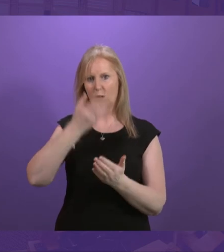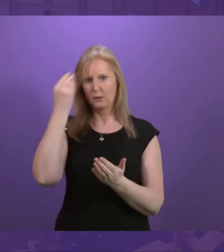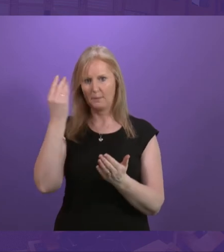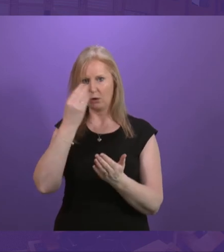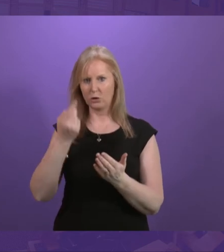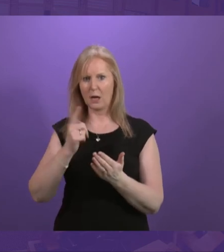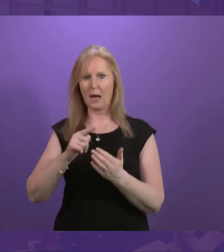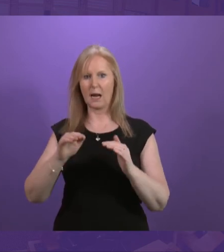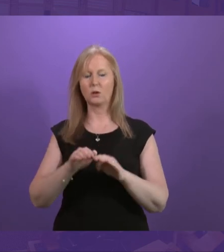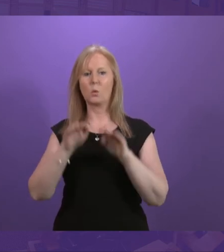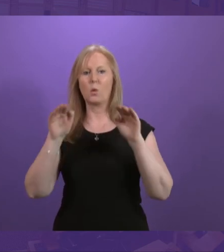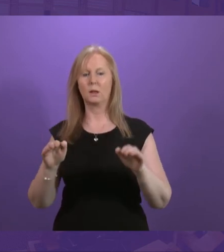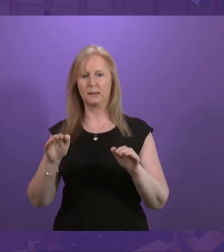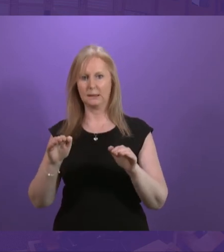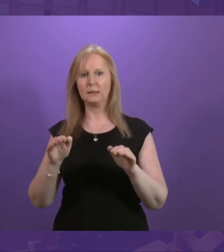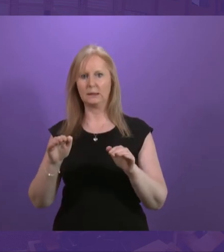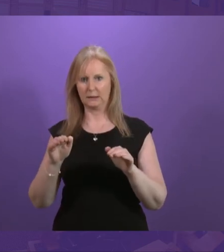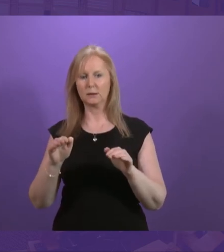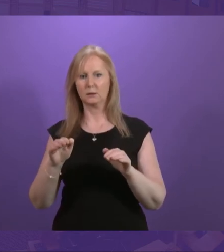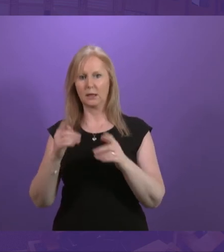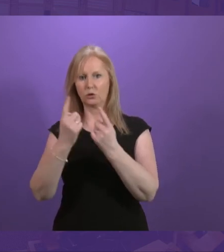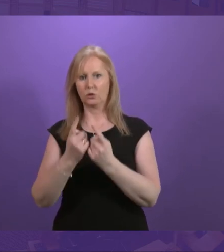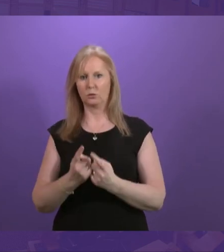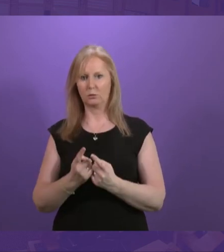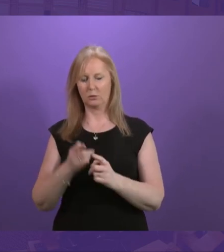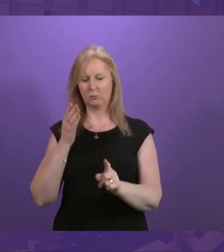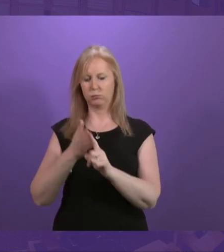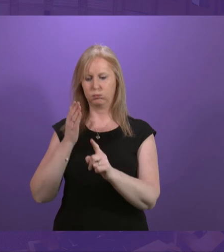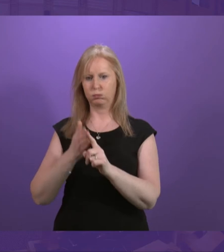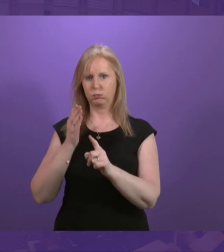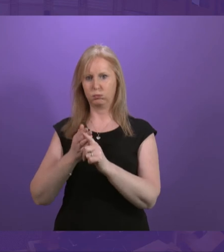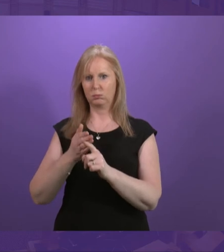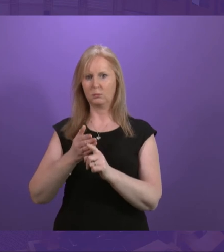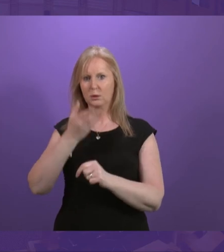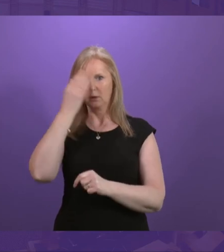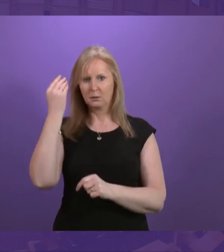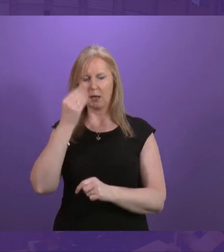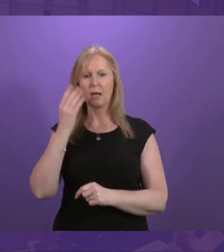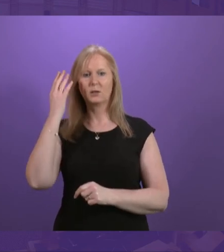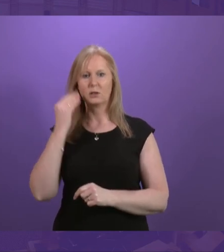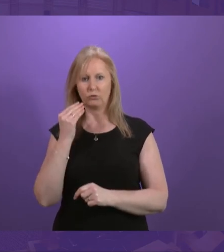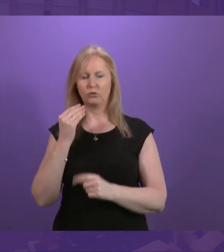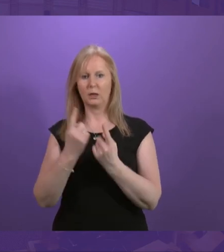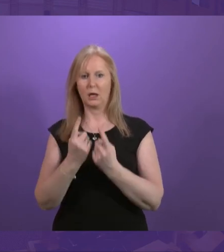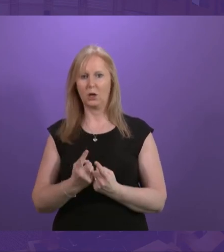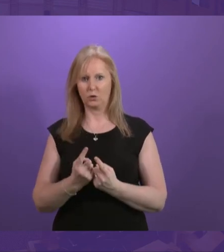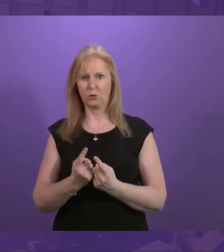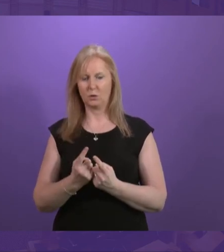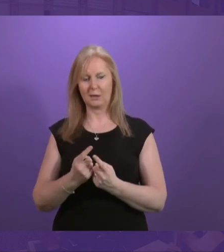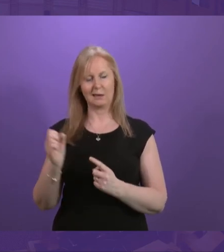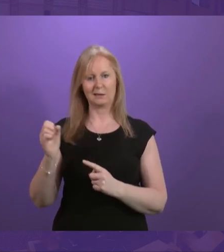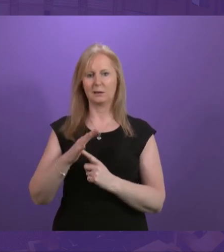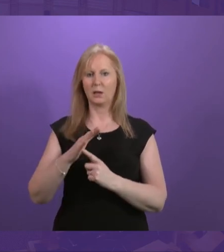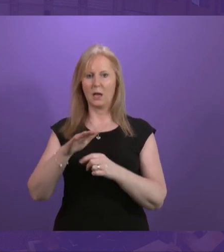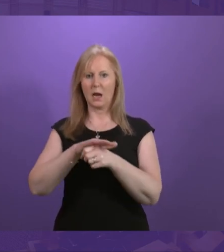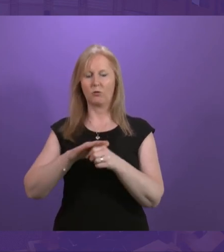and equalities issues identified dementia and sensory impairment as a key area where improvements are